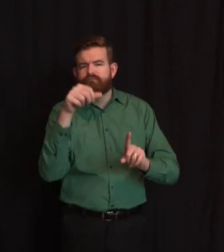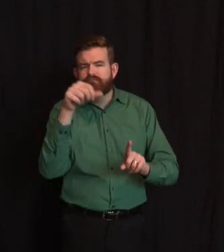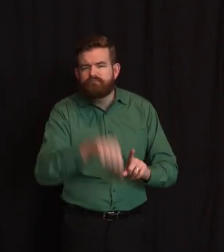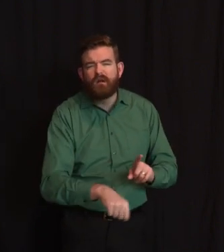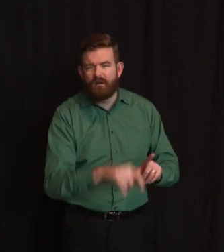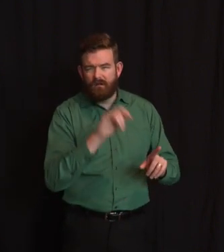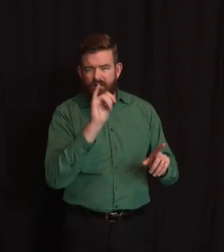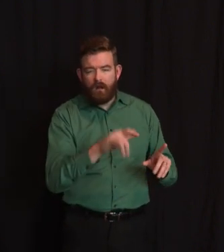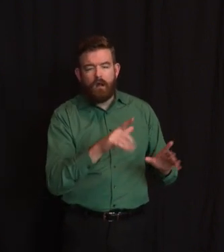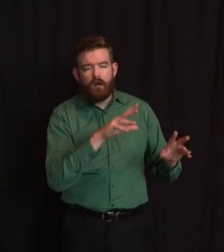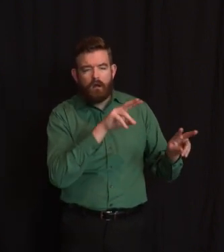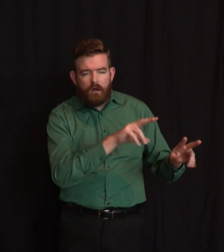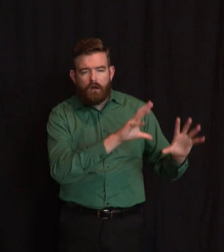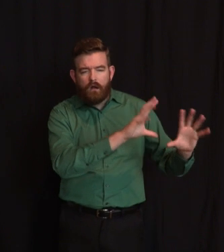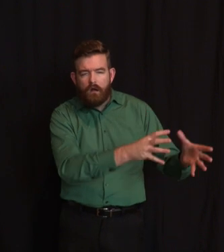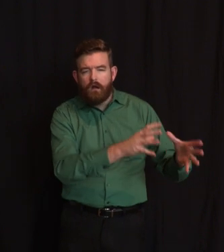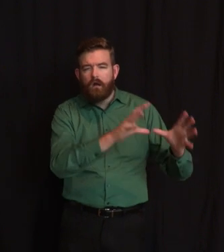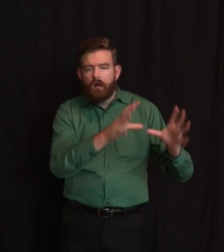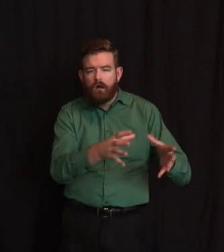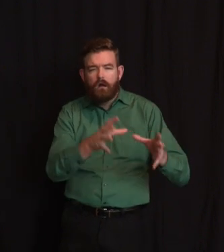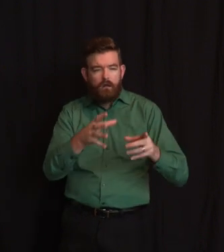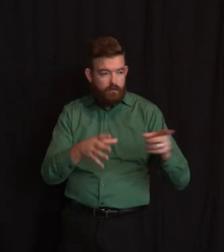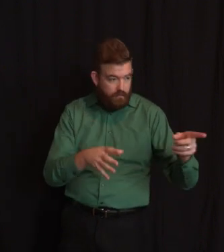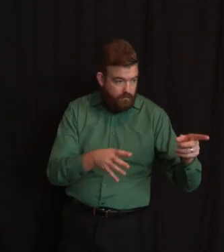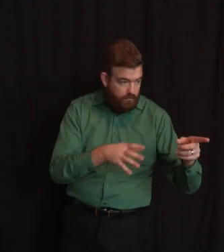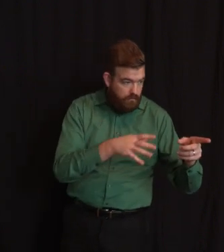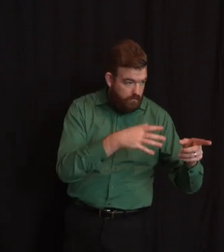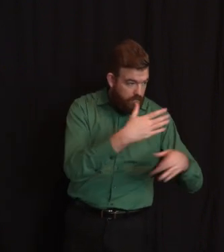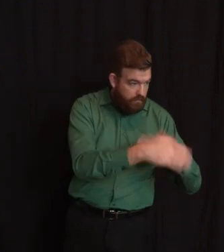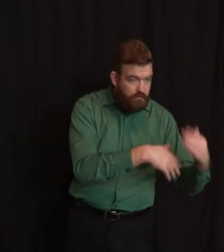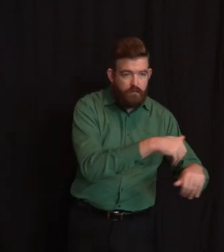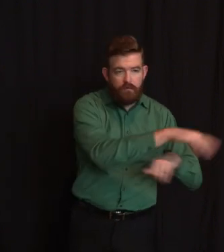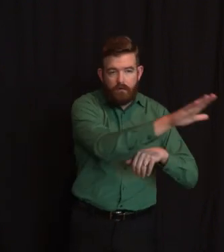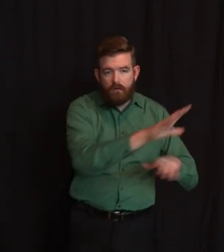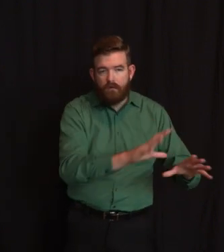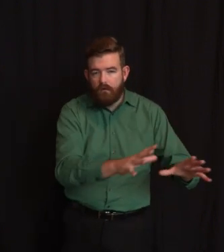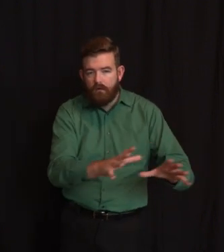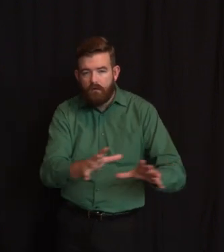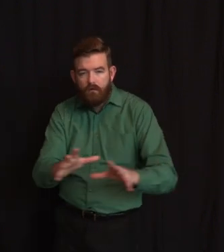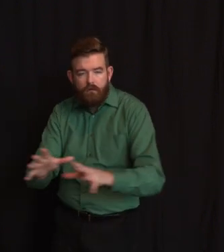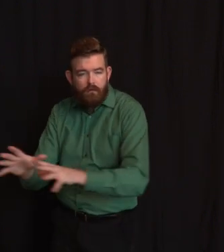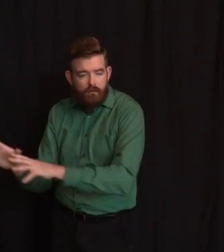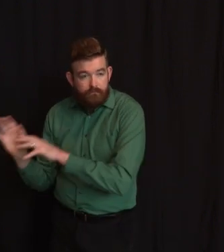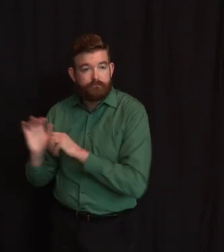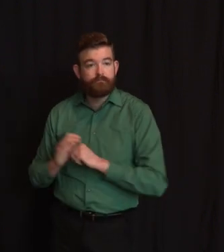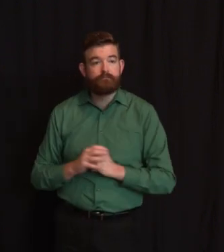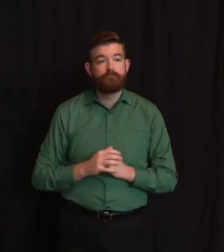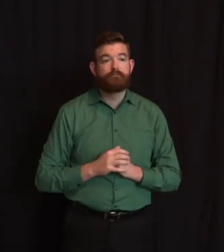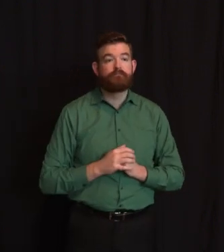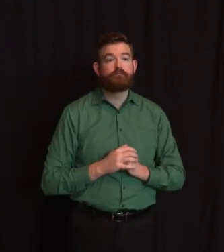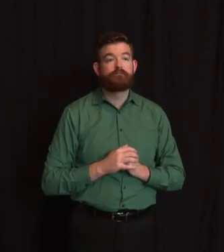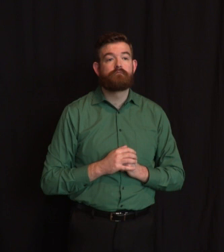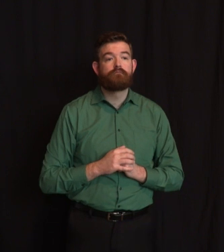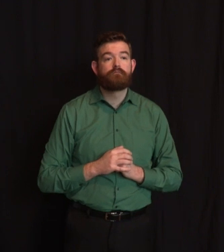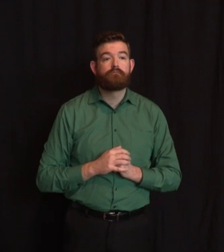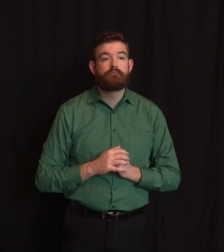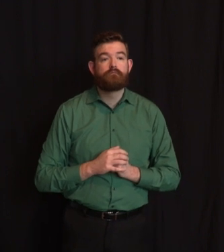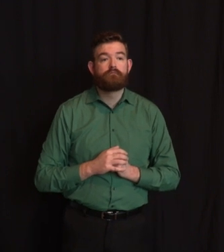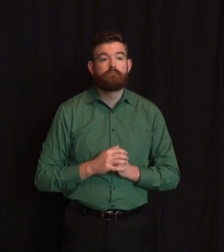knowledge, yet, Paramel. My guess is this is at least next week for a first batch of